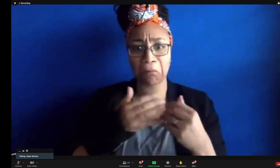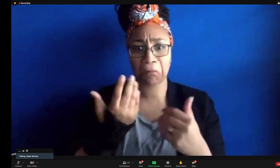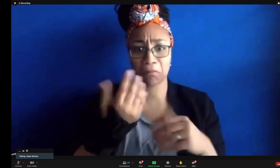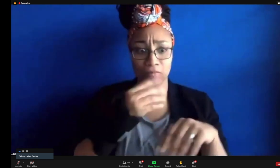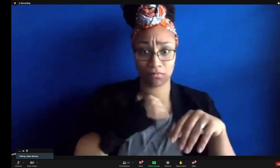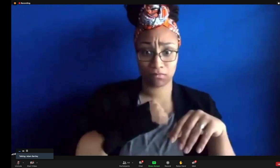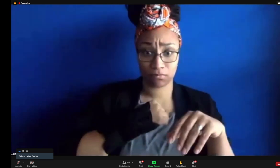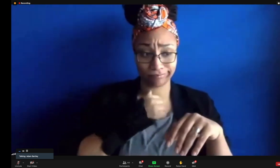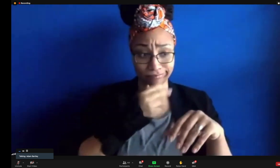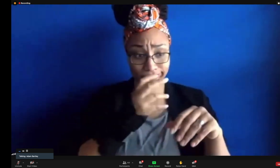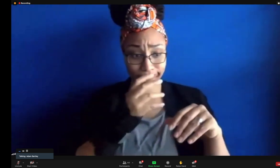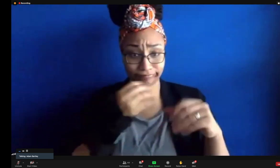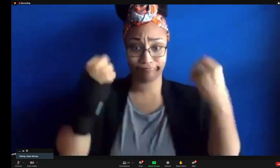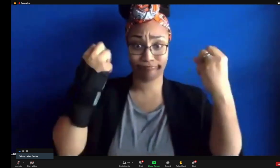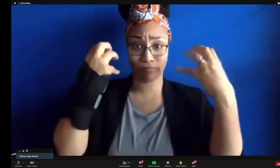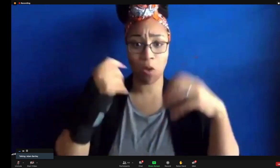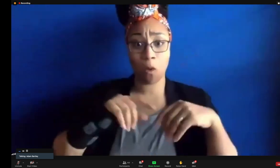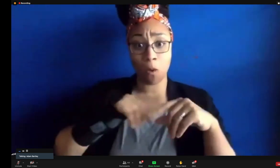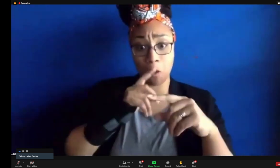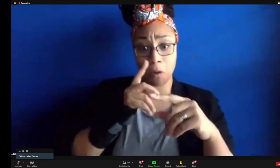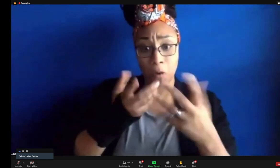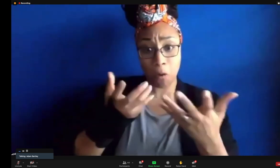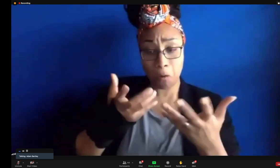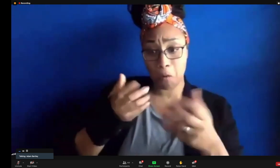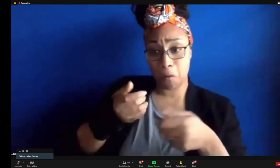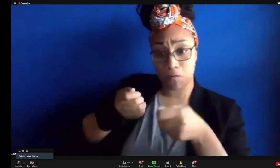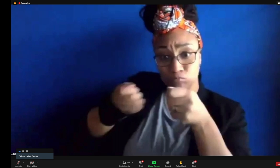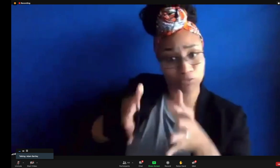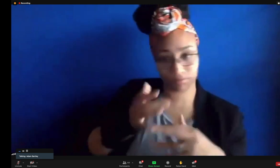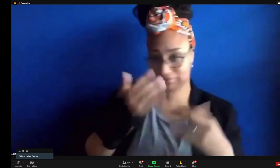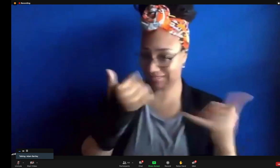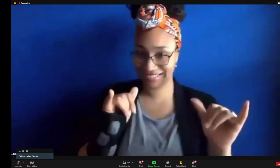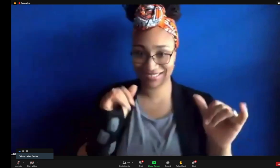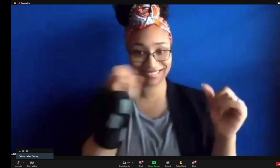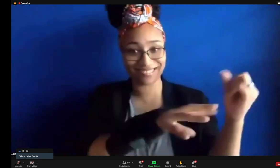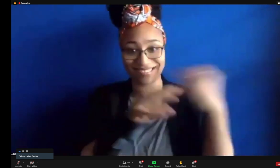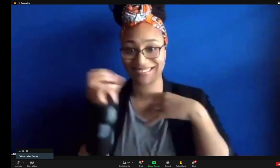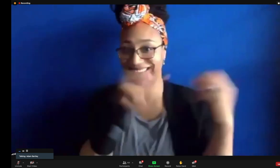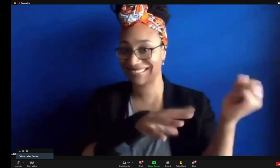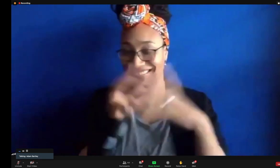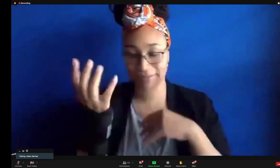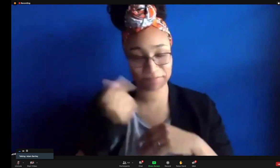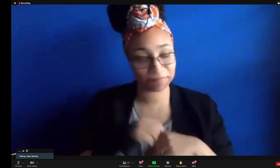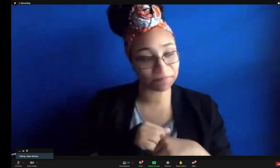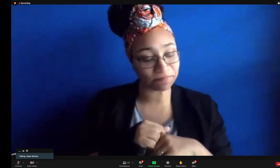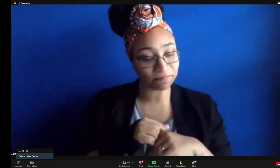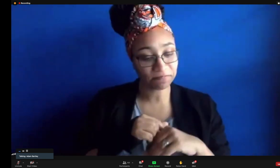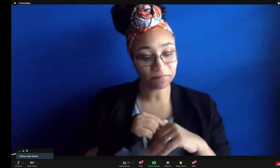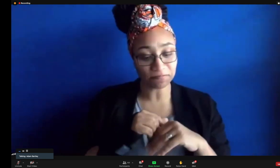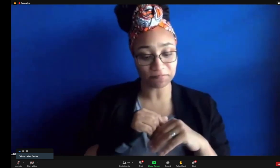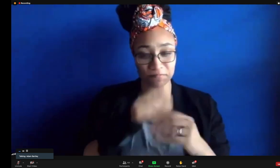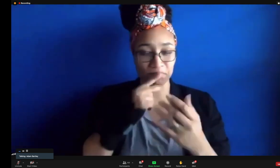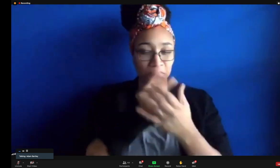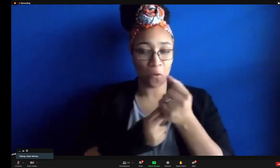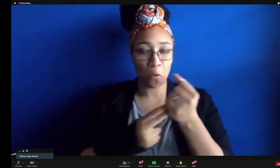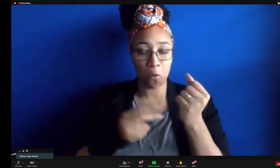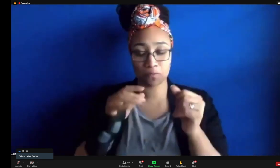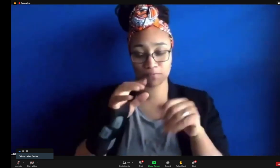It's an iterative process. goes back and forth so that we've got it. And even though I'm a director, I really do the same thing with